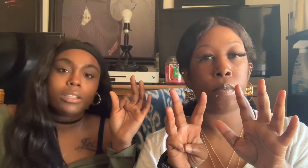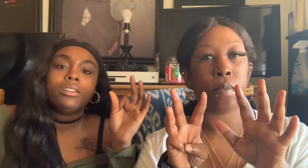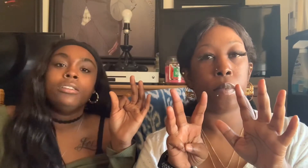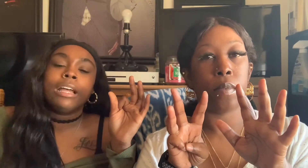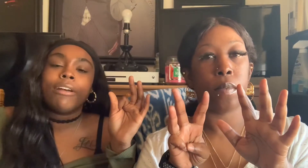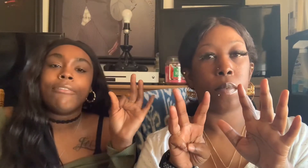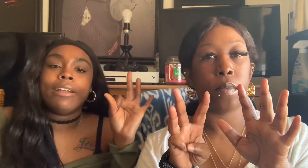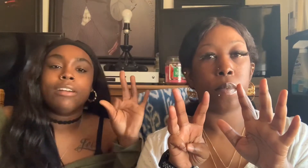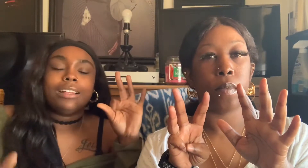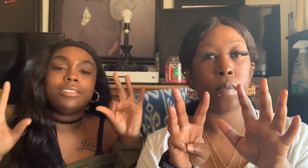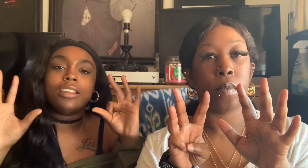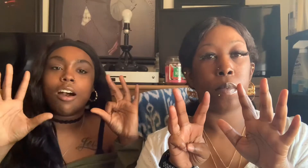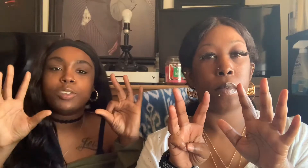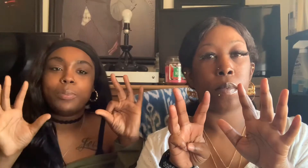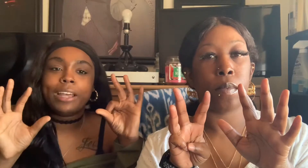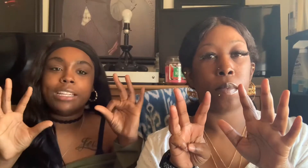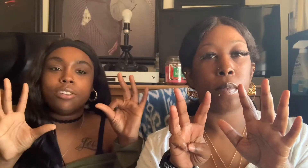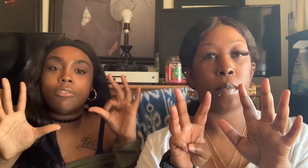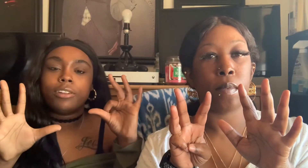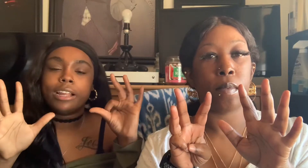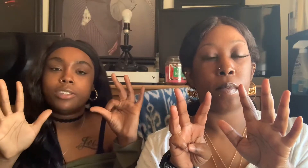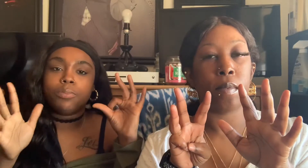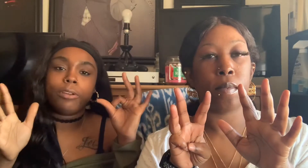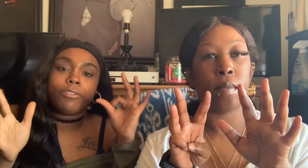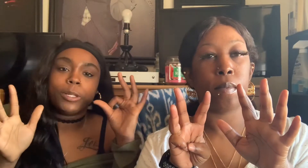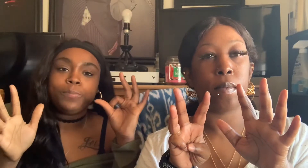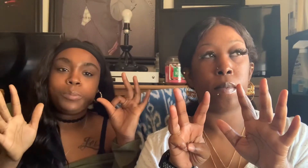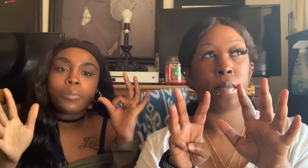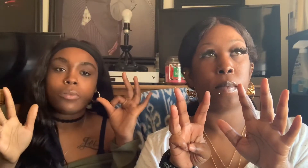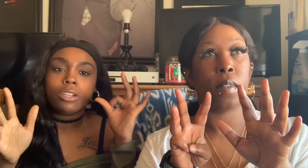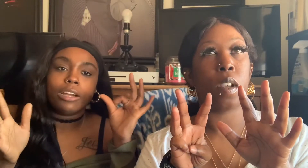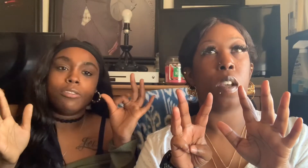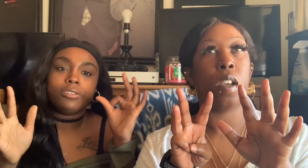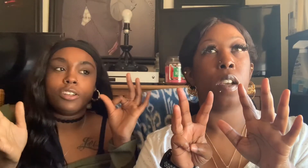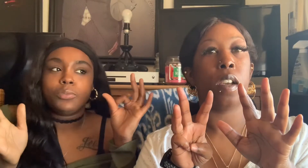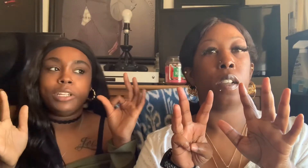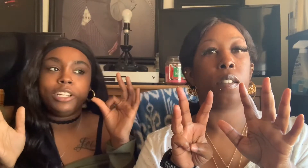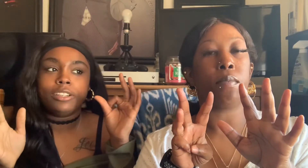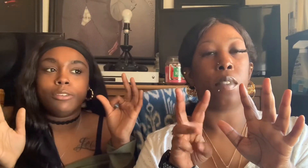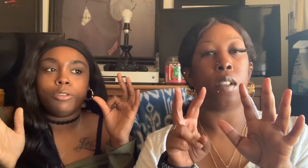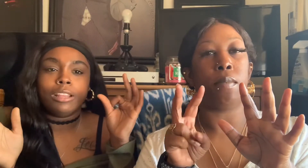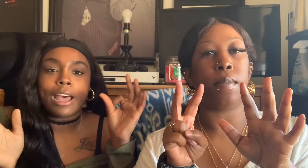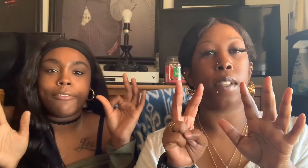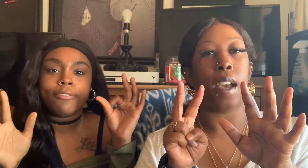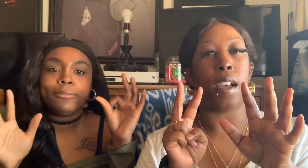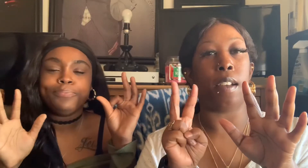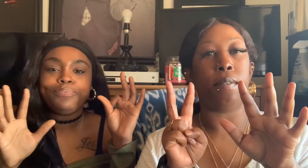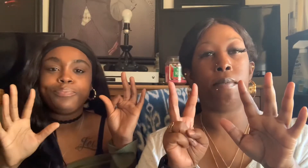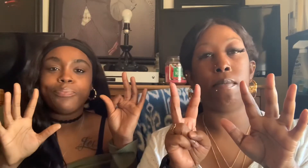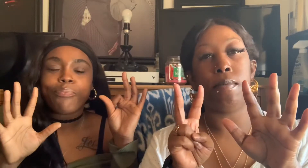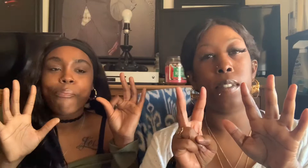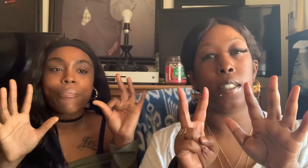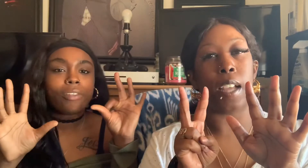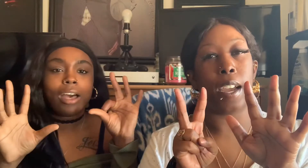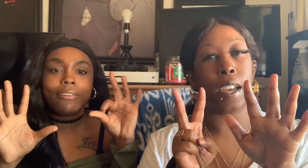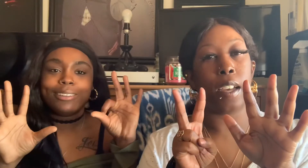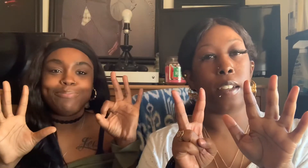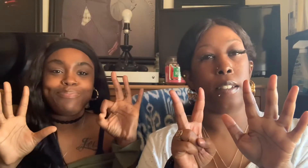Never have I ever got stalked by his girlfriend or ex-boyfriend. Like on social media. I have. Psychos.